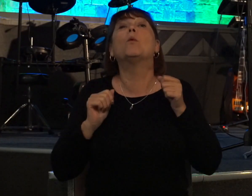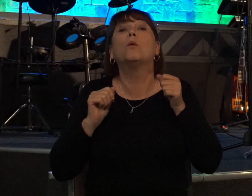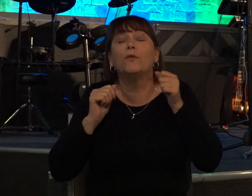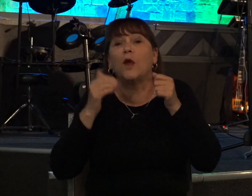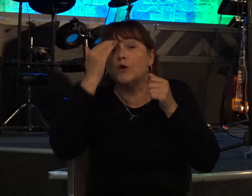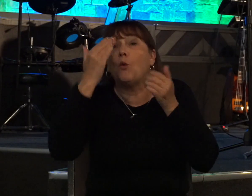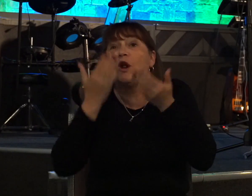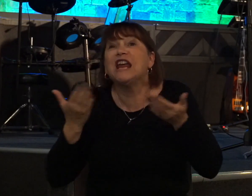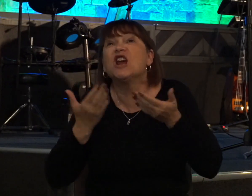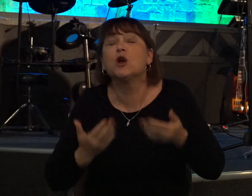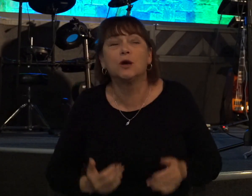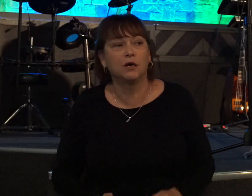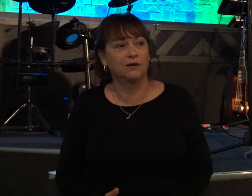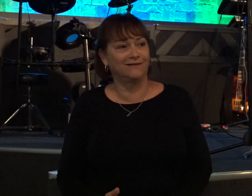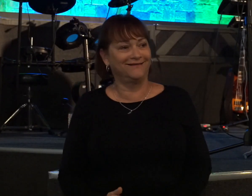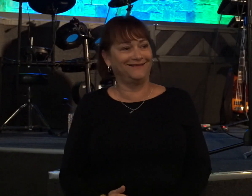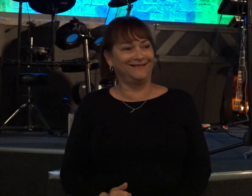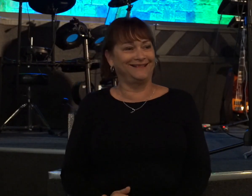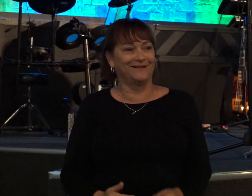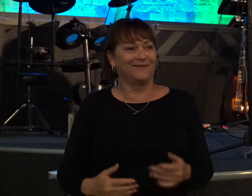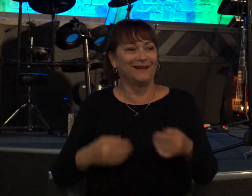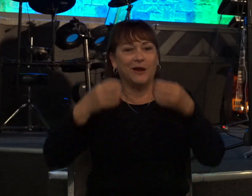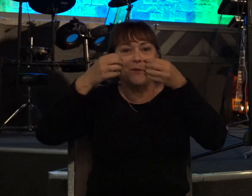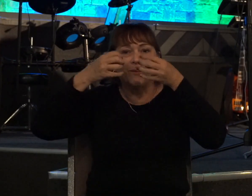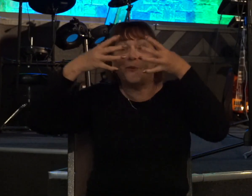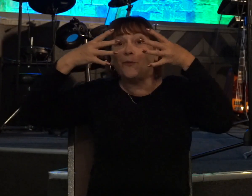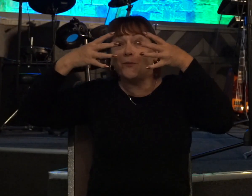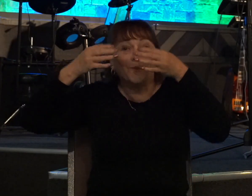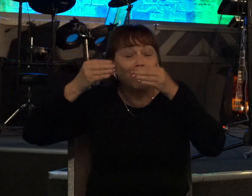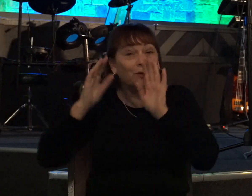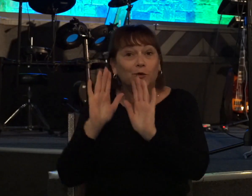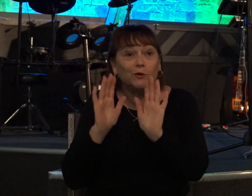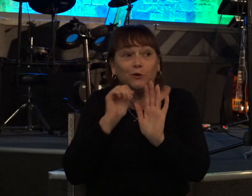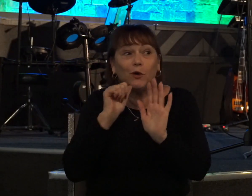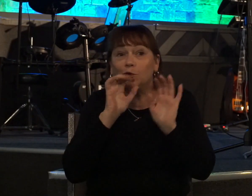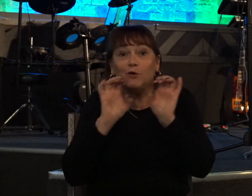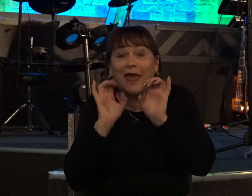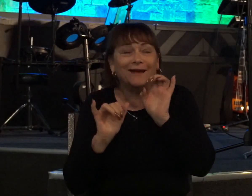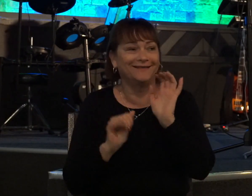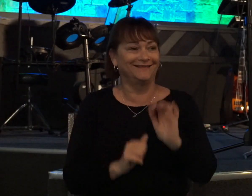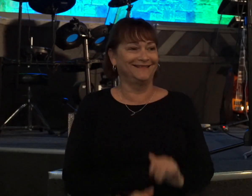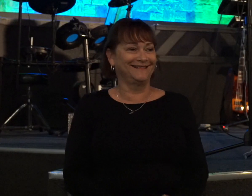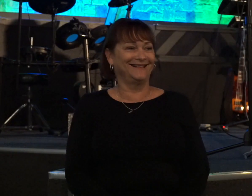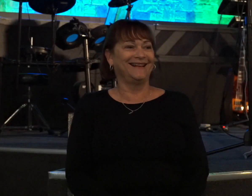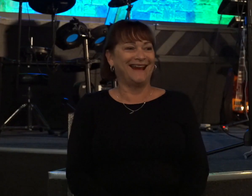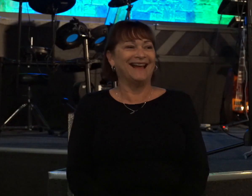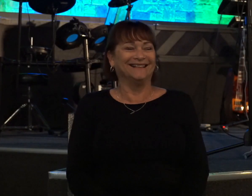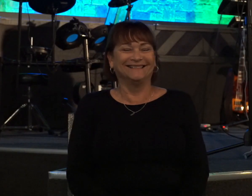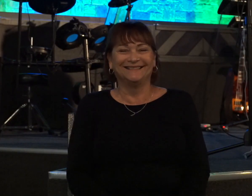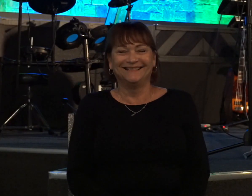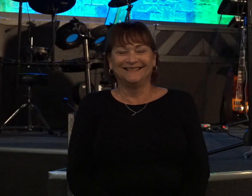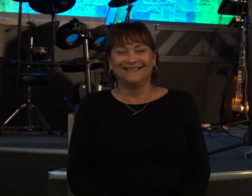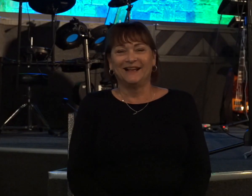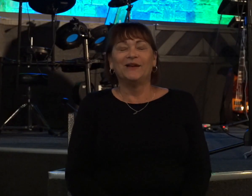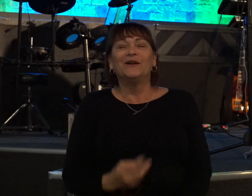know it says and nathan came to david and said to him there were two men in one city